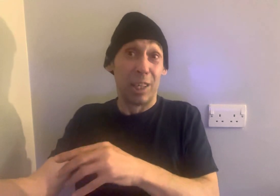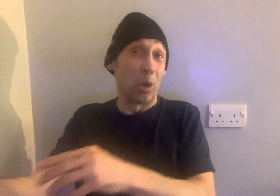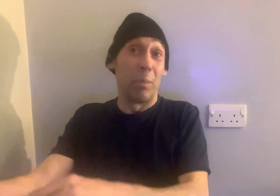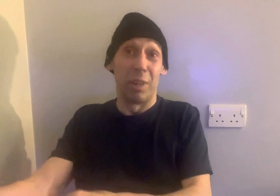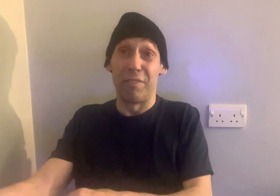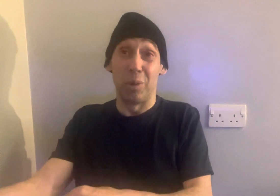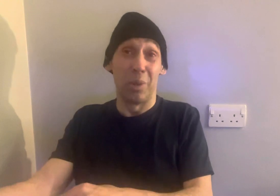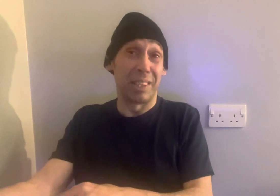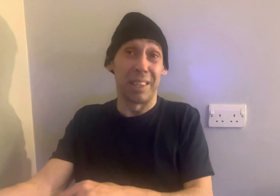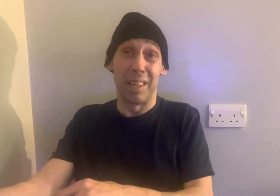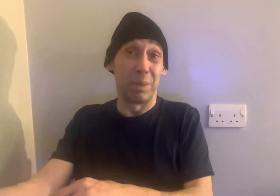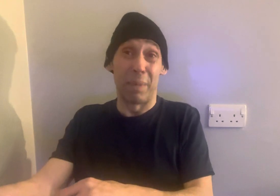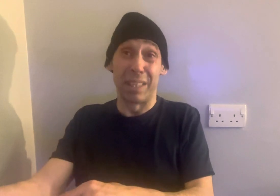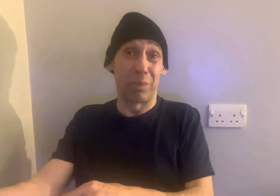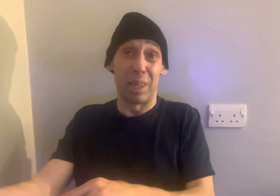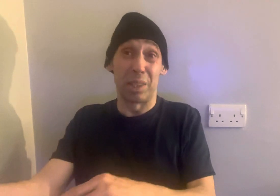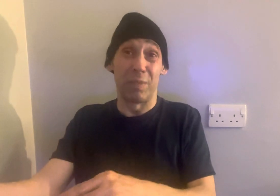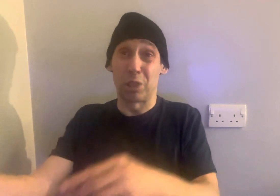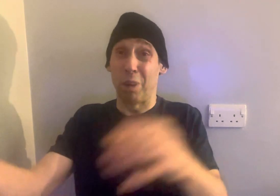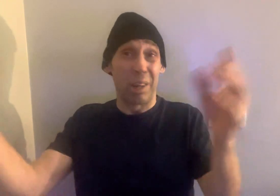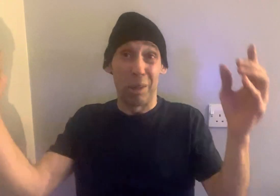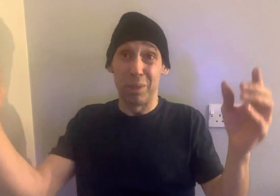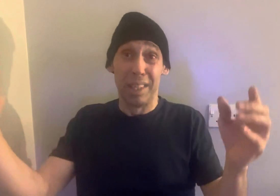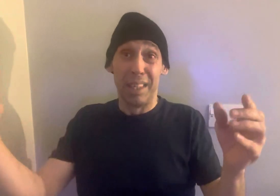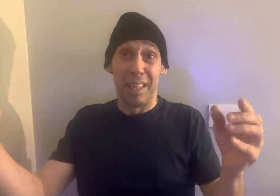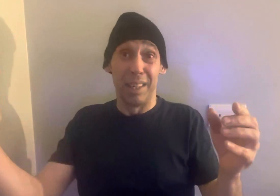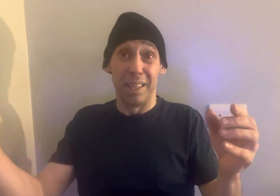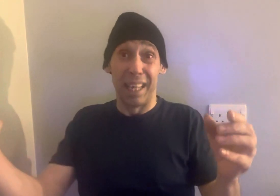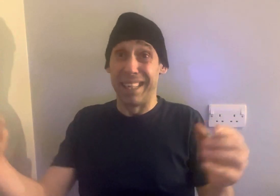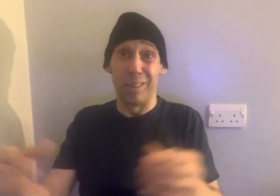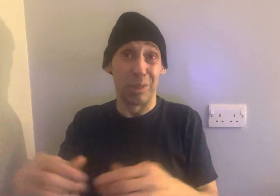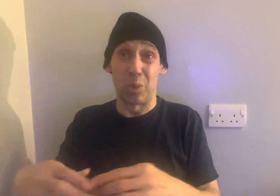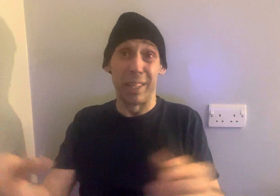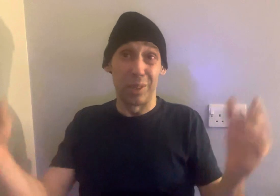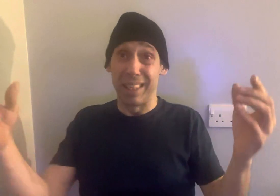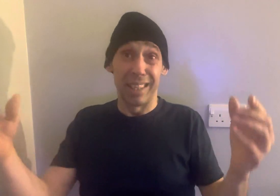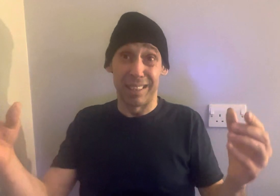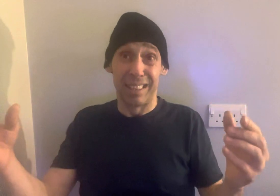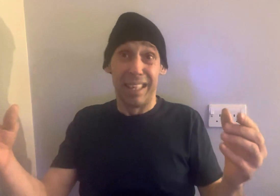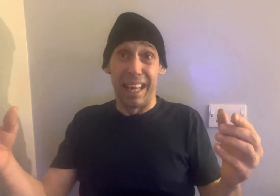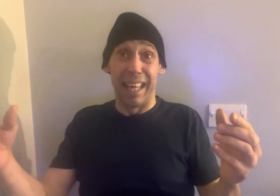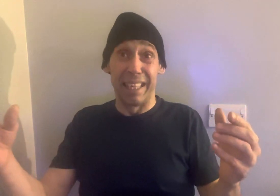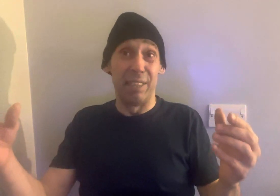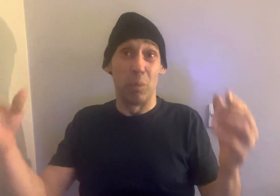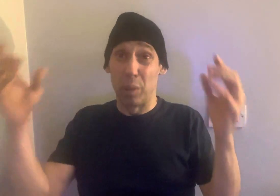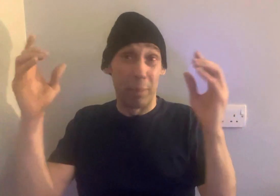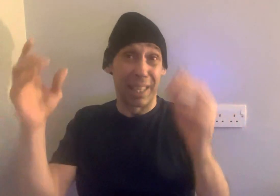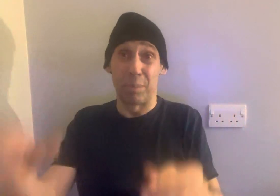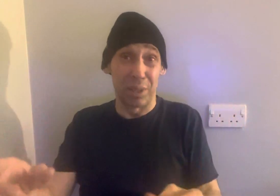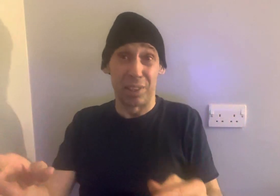got him on the floor. He said, oh, he was banged to rights with a truckload. And he got 20-odd years. And even when he went back to prison,